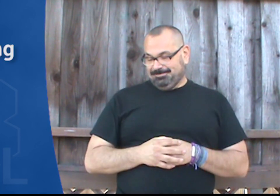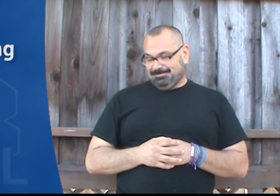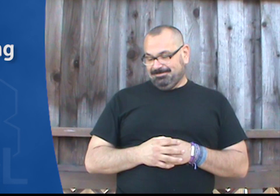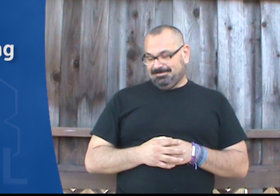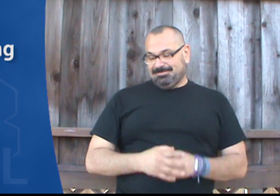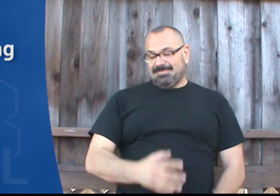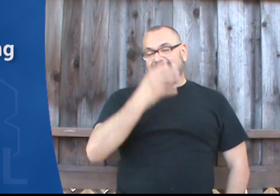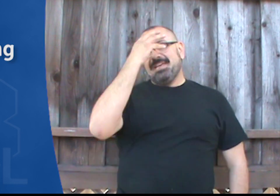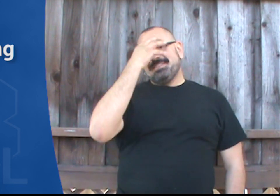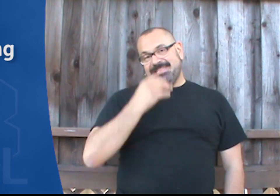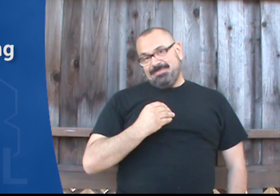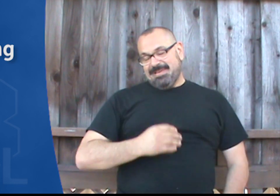sleeping. Sleeping.